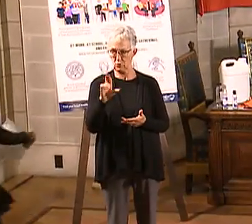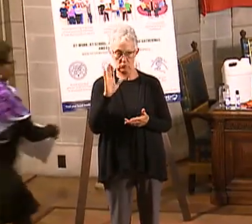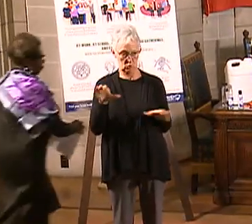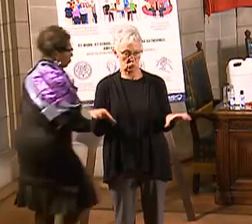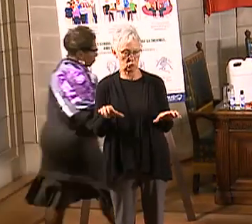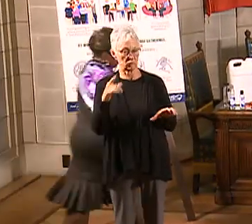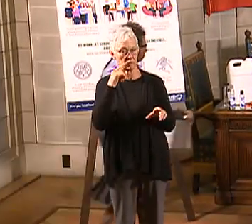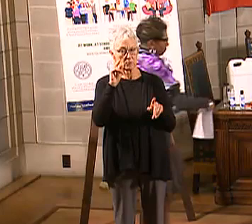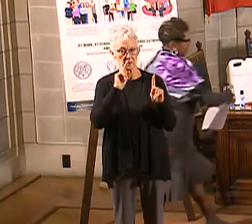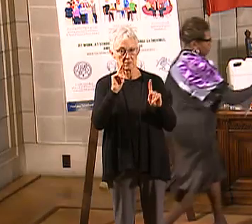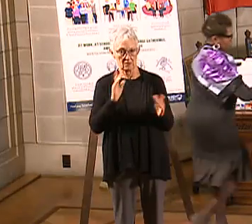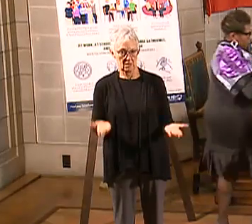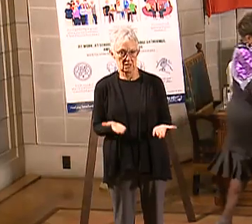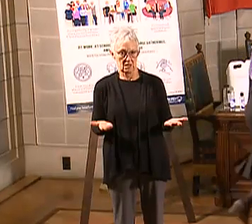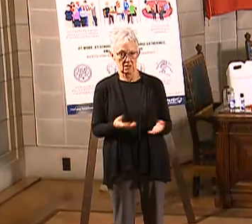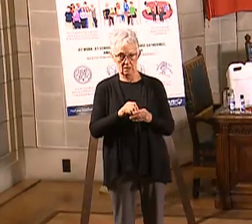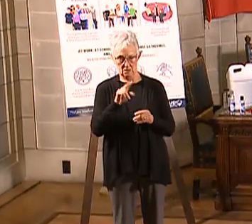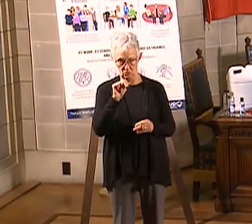Governor.